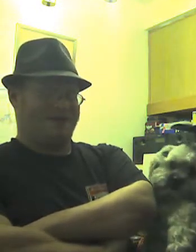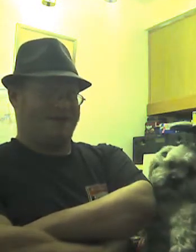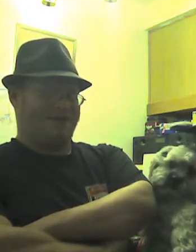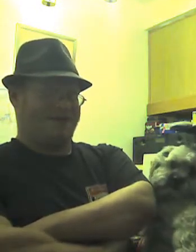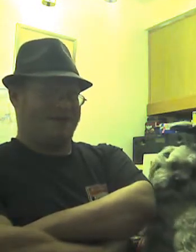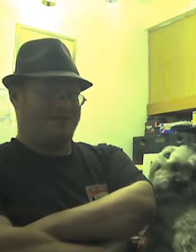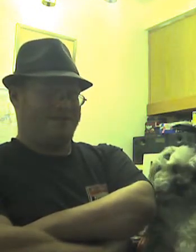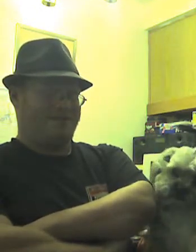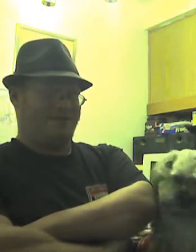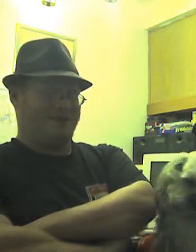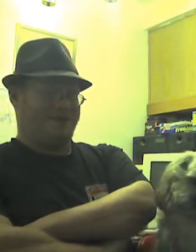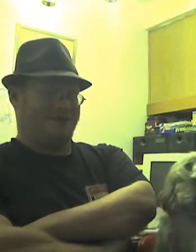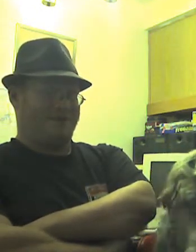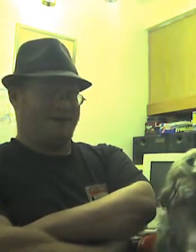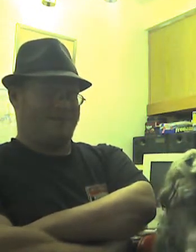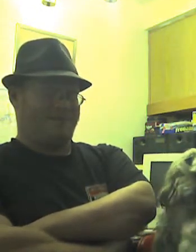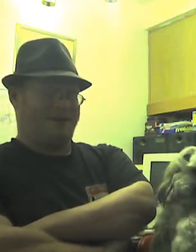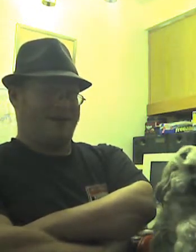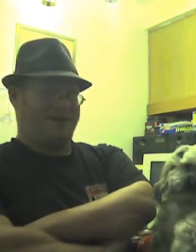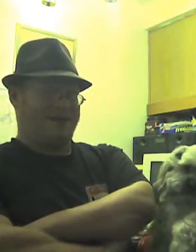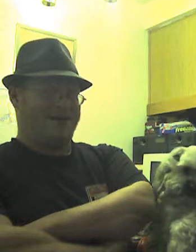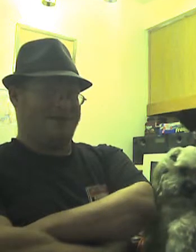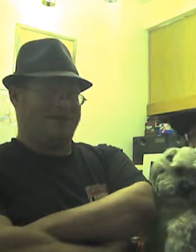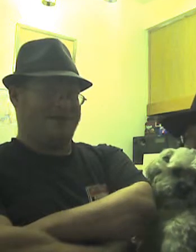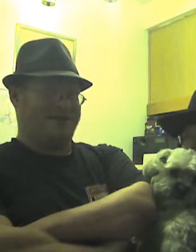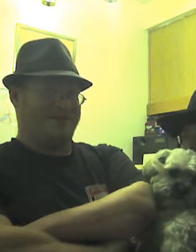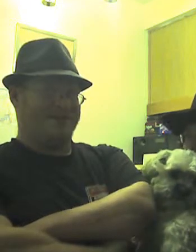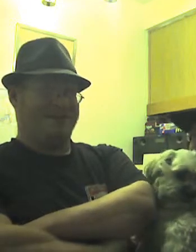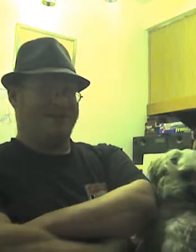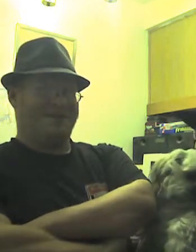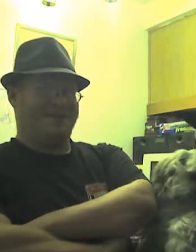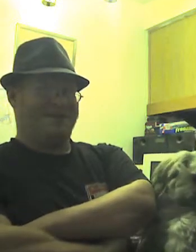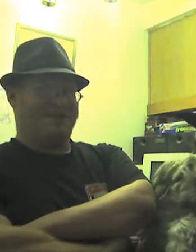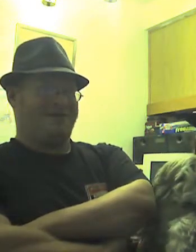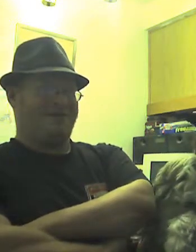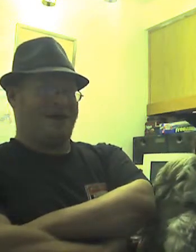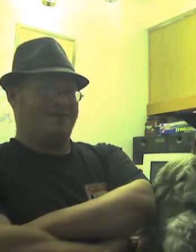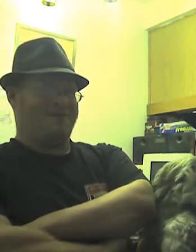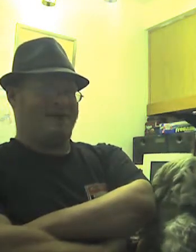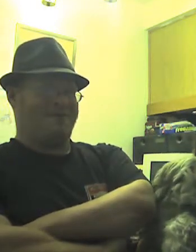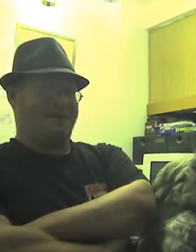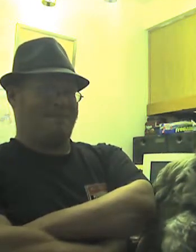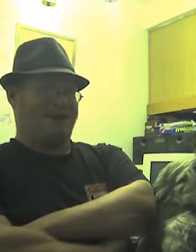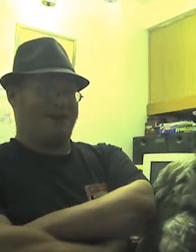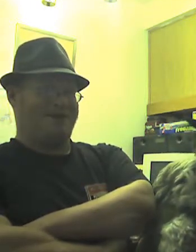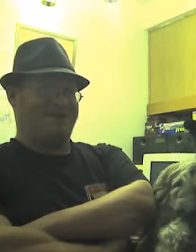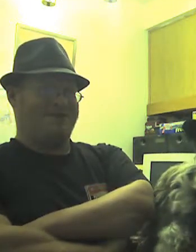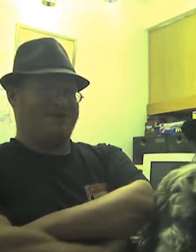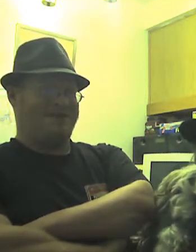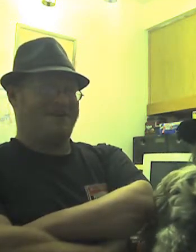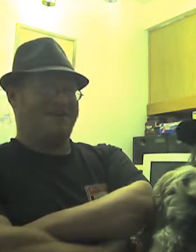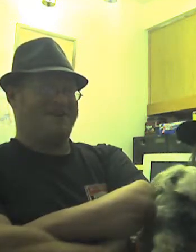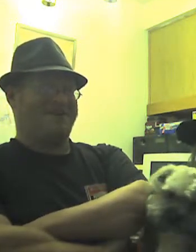Denver ended up beating New England. I said, Obama's now got breaking news that